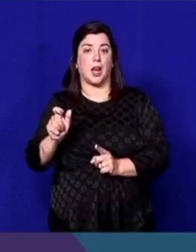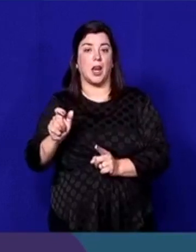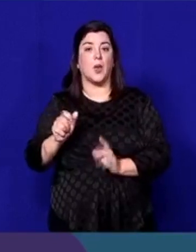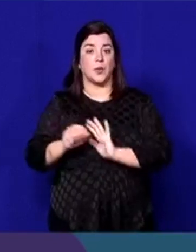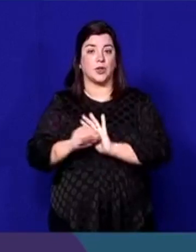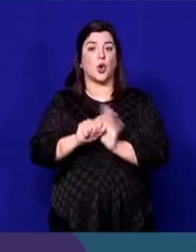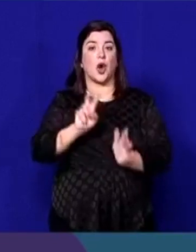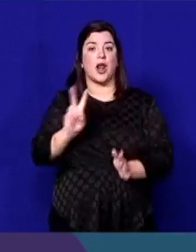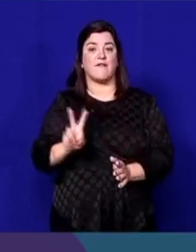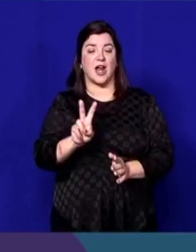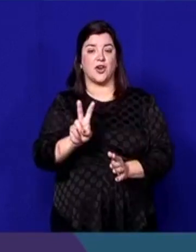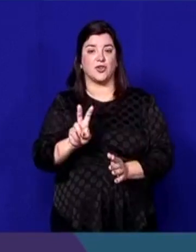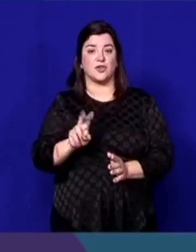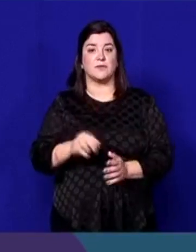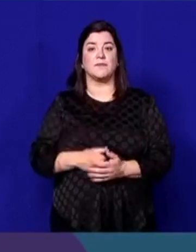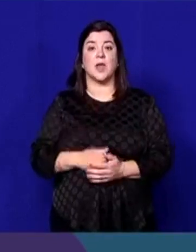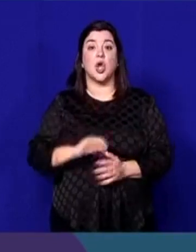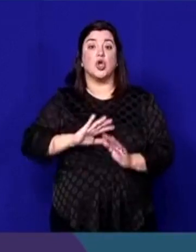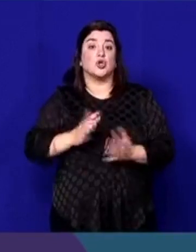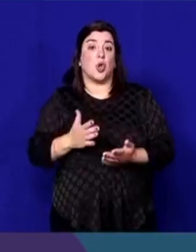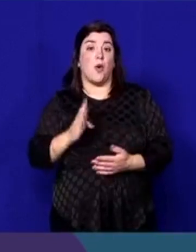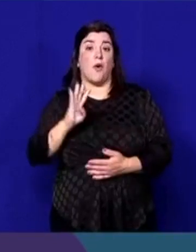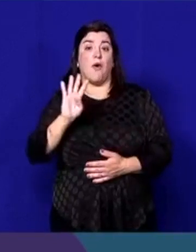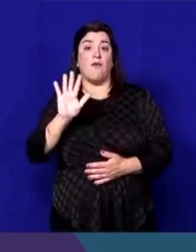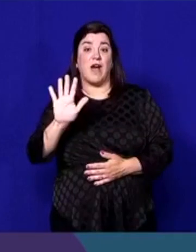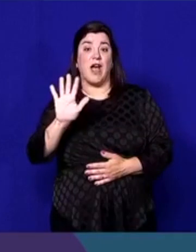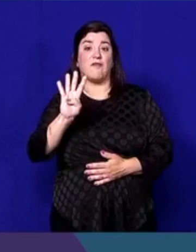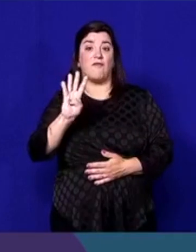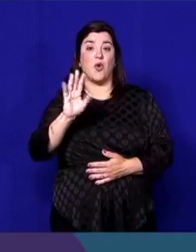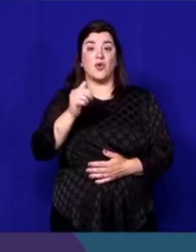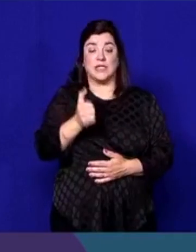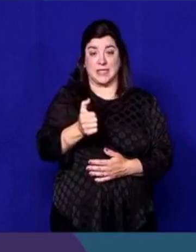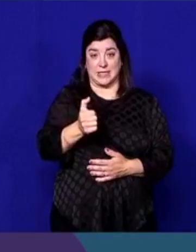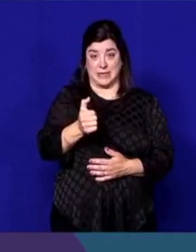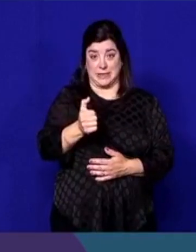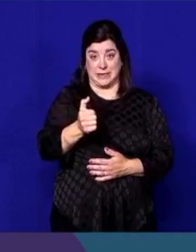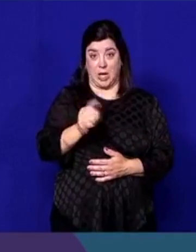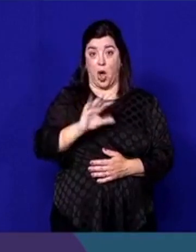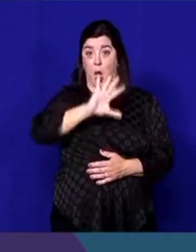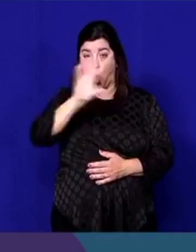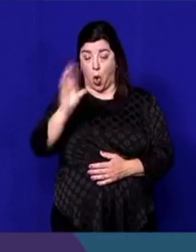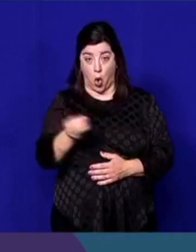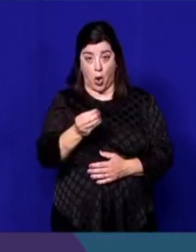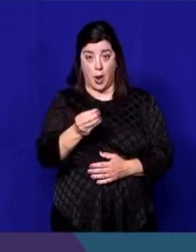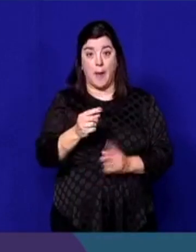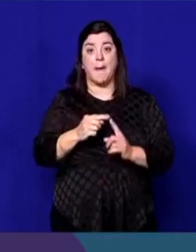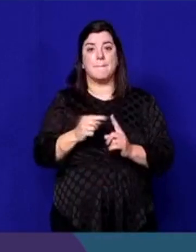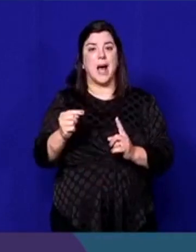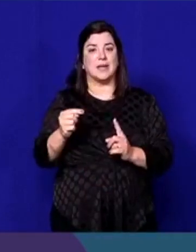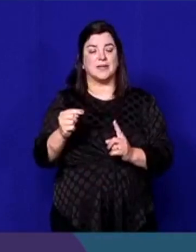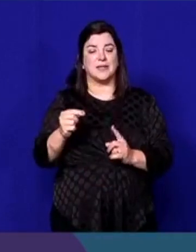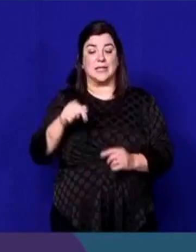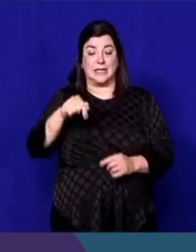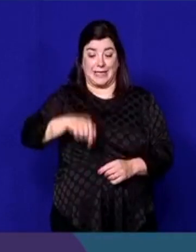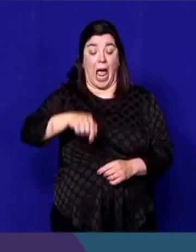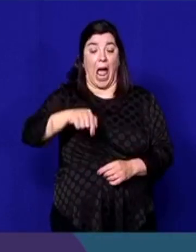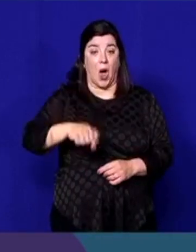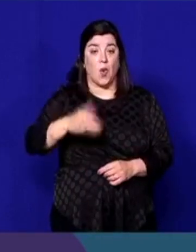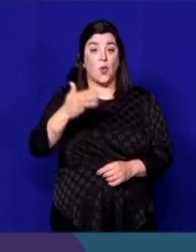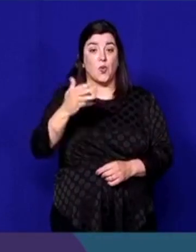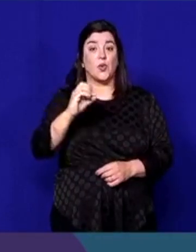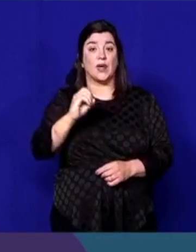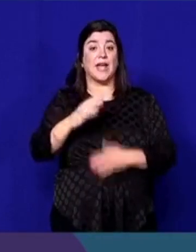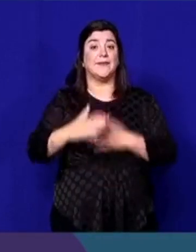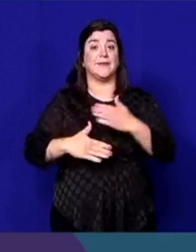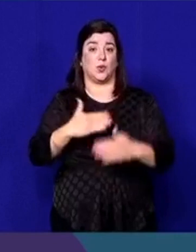546 with 90 active cases. The 14 cases that we had, we had